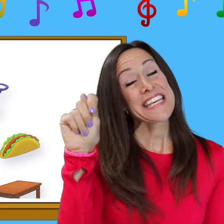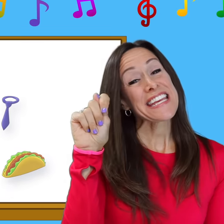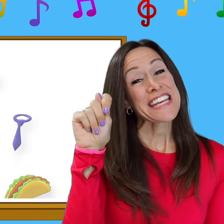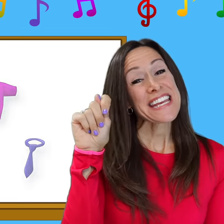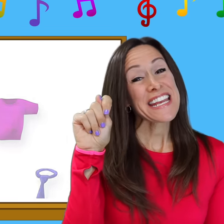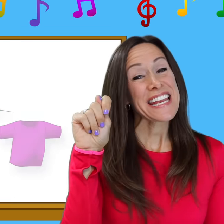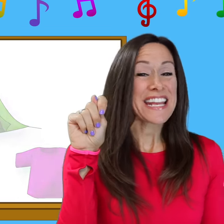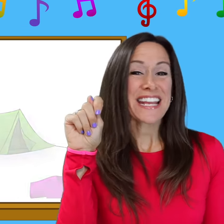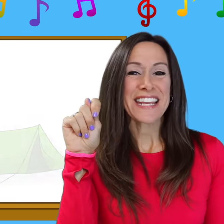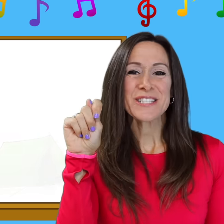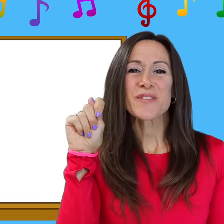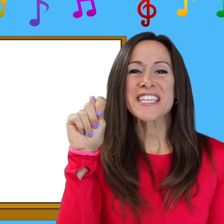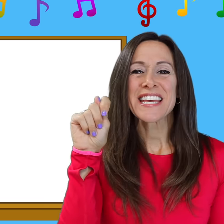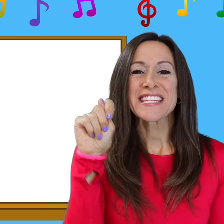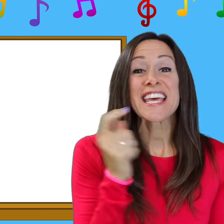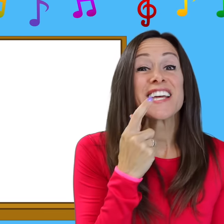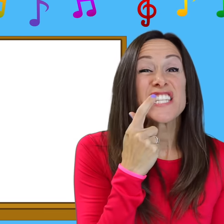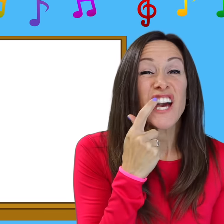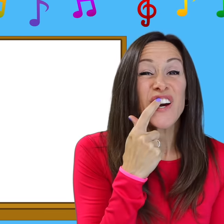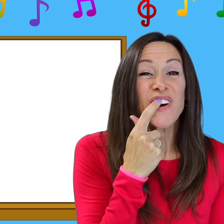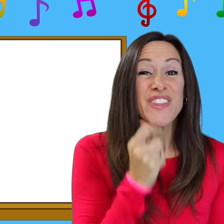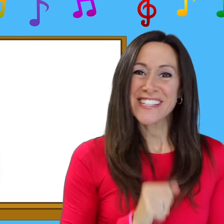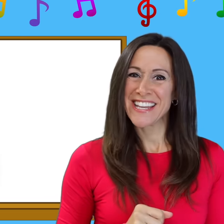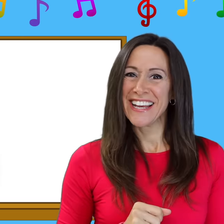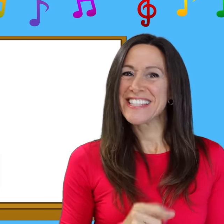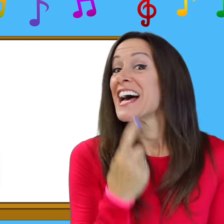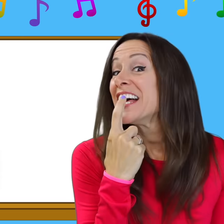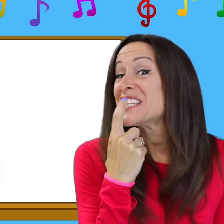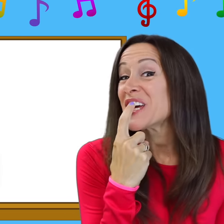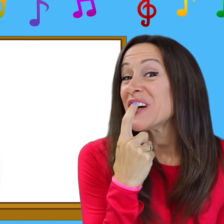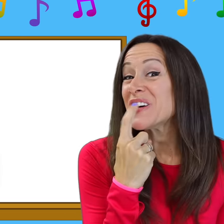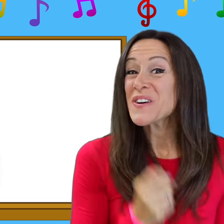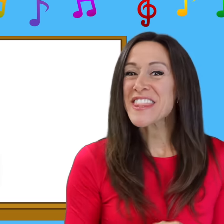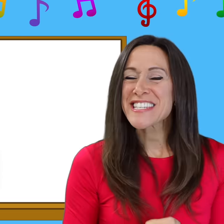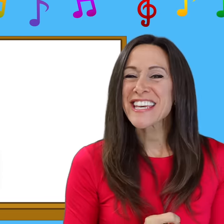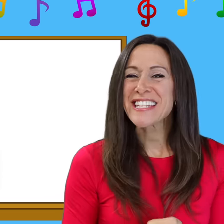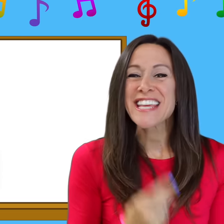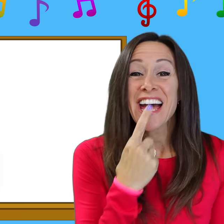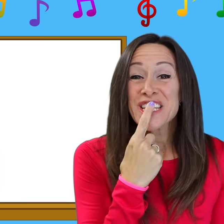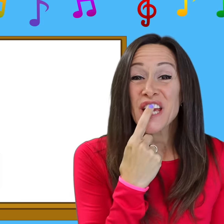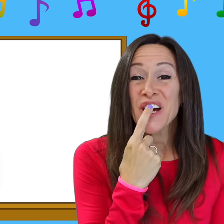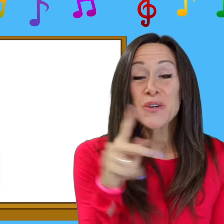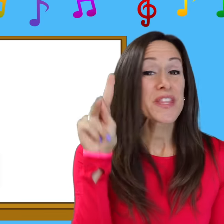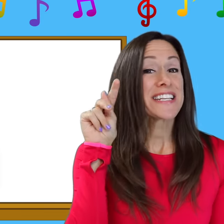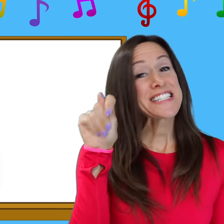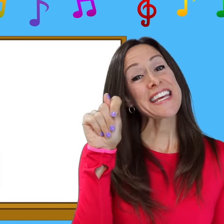T is for t-t-tooth, t-t-tooth, t-tooth,-tooth T